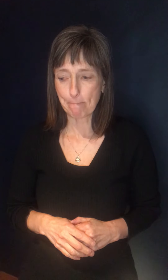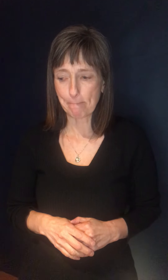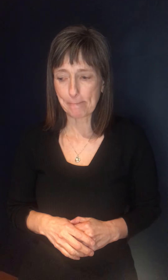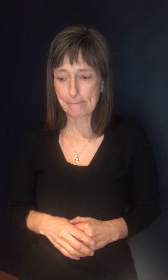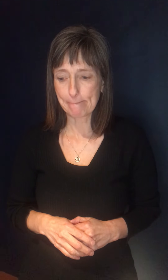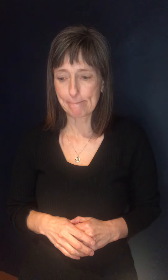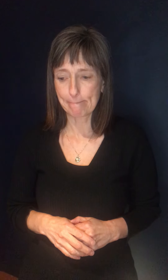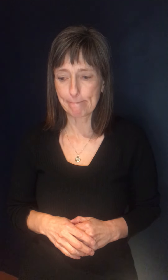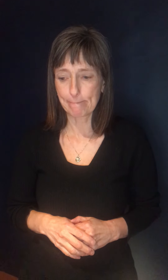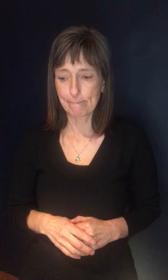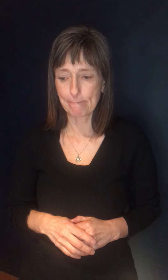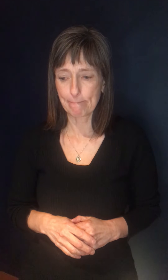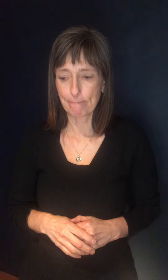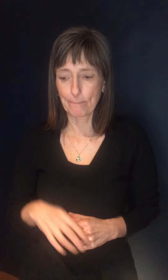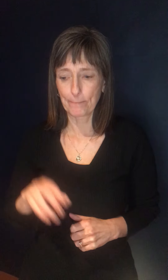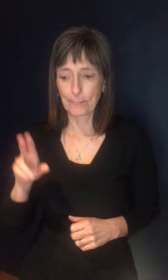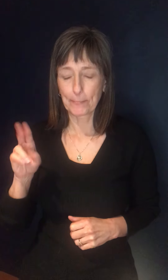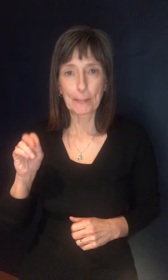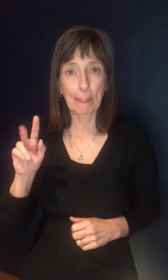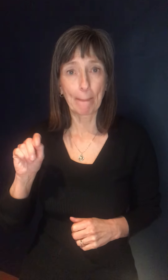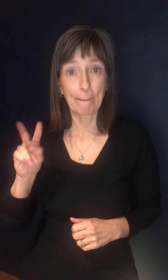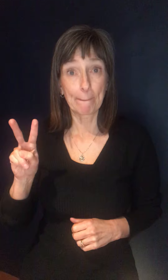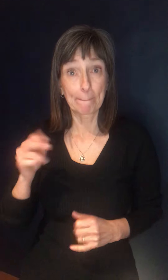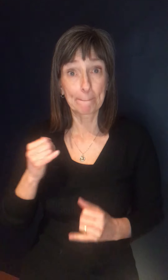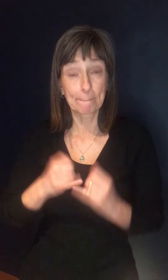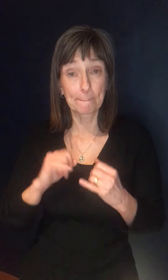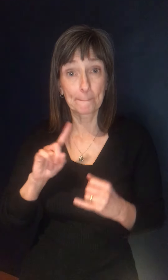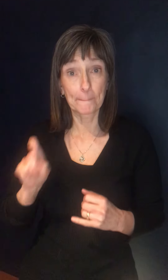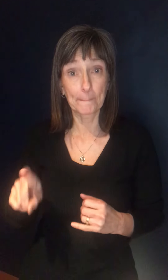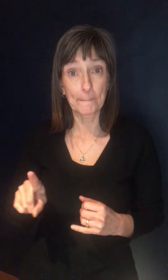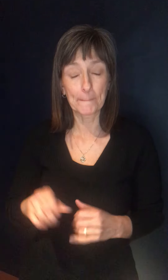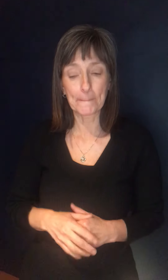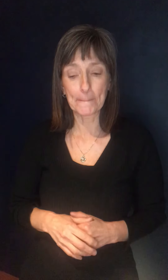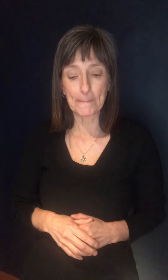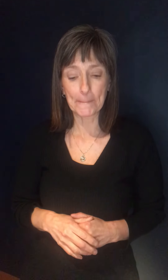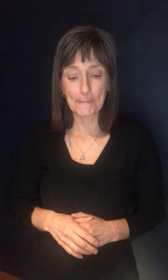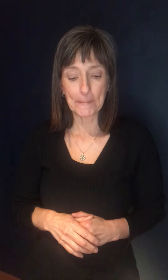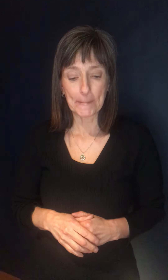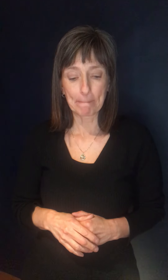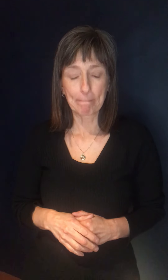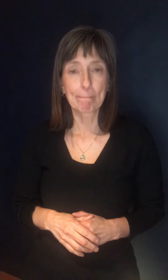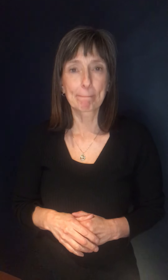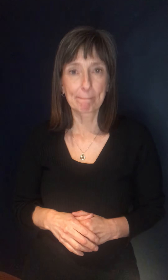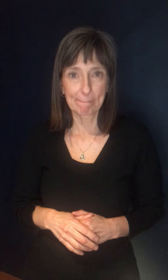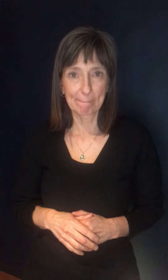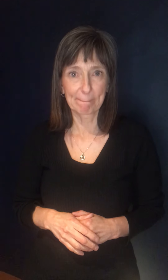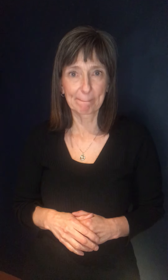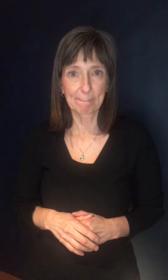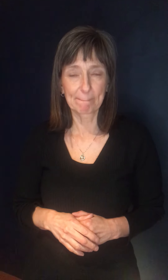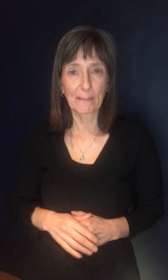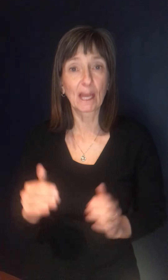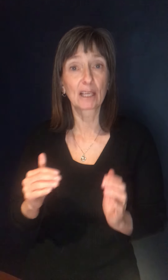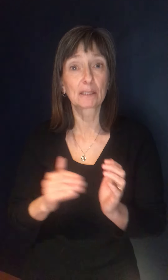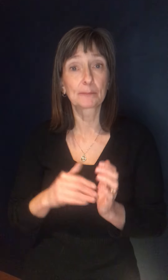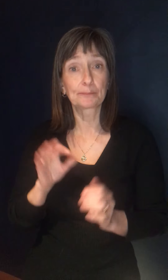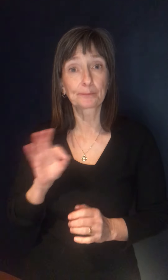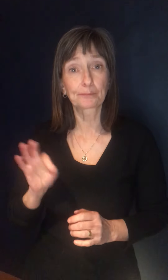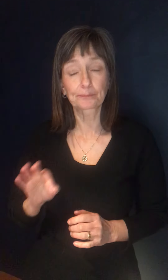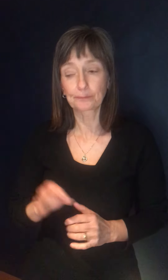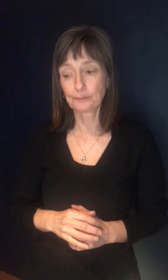Kelly Ann Roberts with NTV. Do you have a final question? Yes. Thank you. Uh, Dr. Fitzgerald, you know, you noted that there might